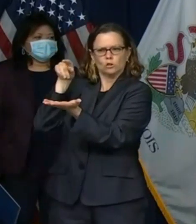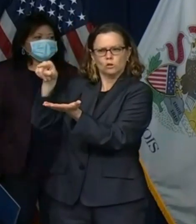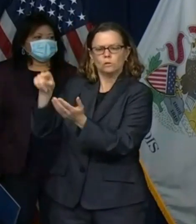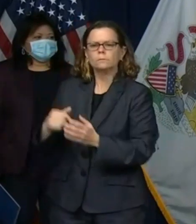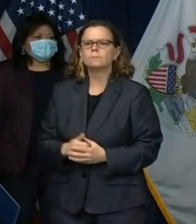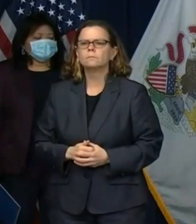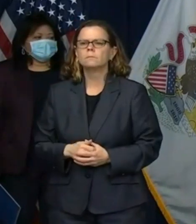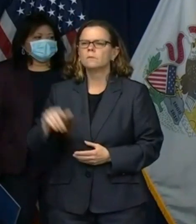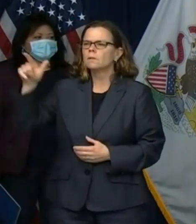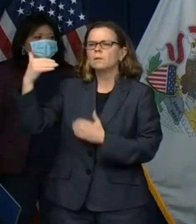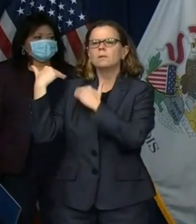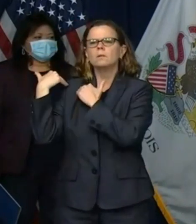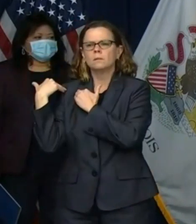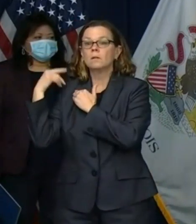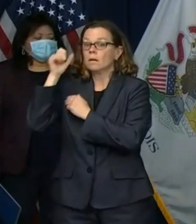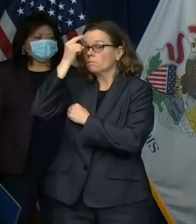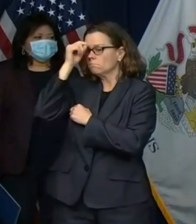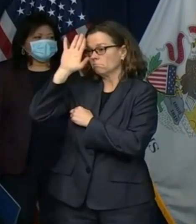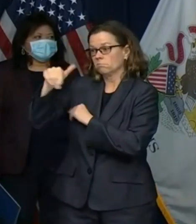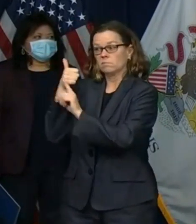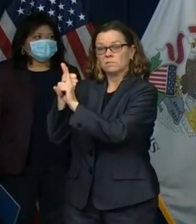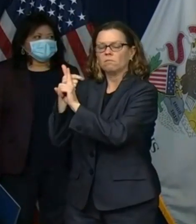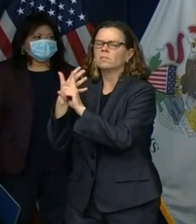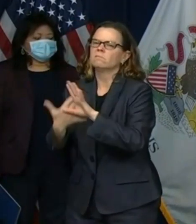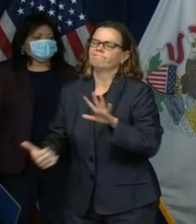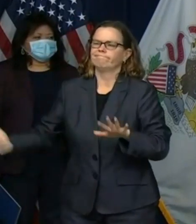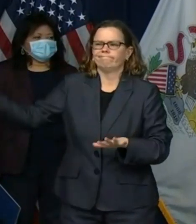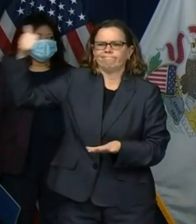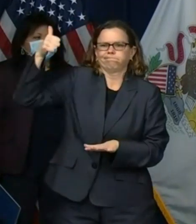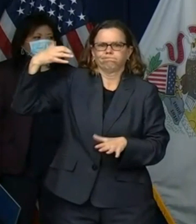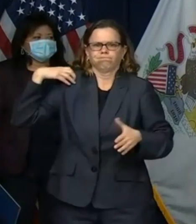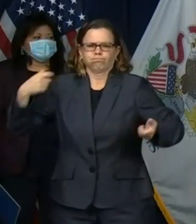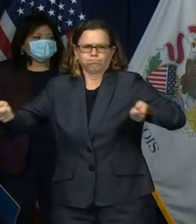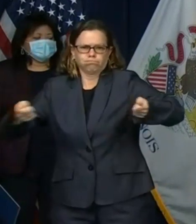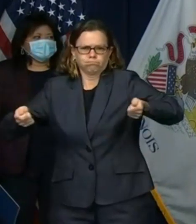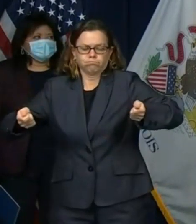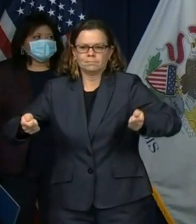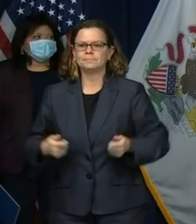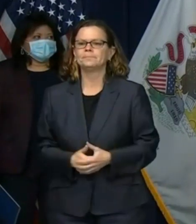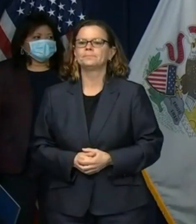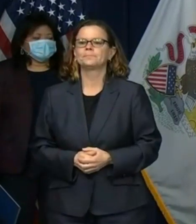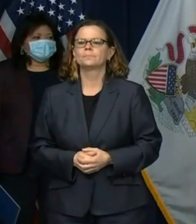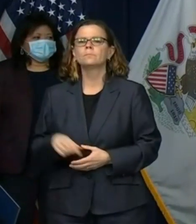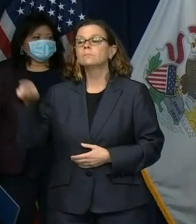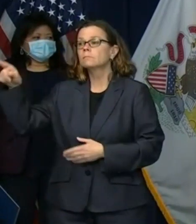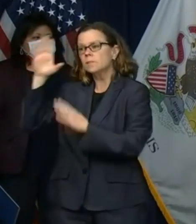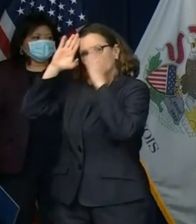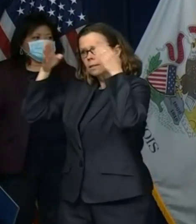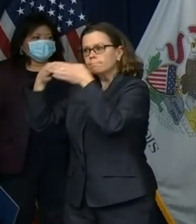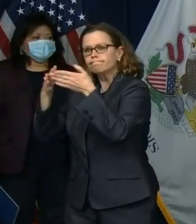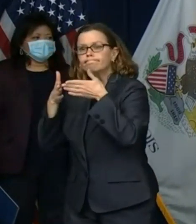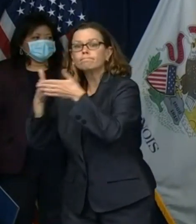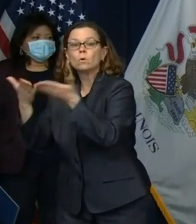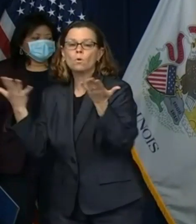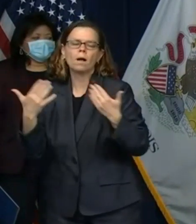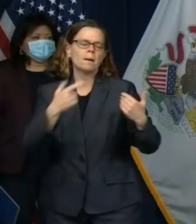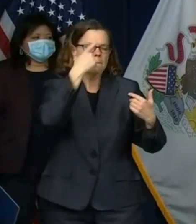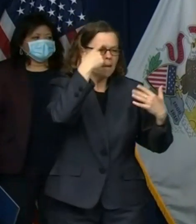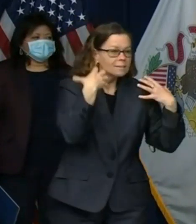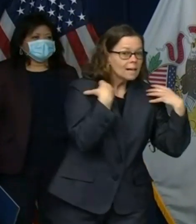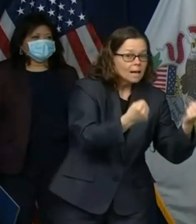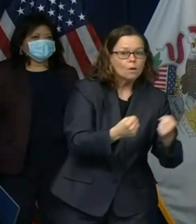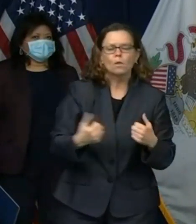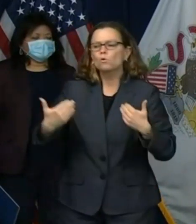and of course dr azike will give an update as well on that note i want to remind everyone about